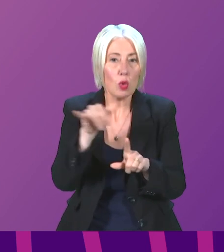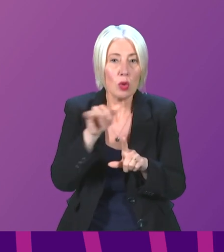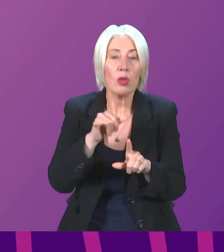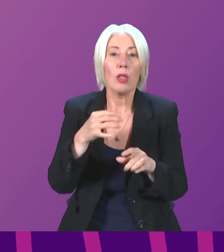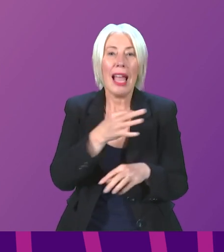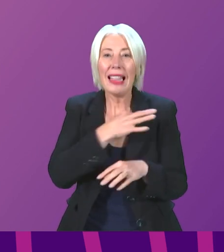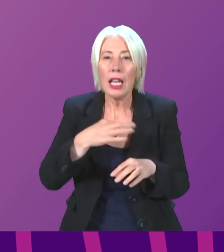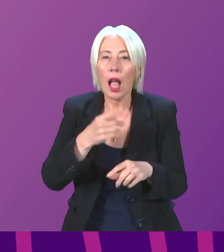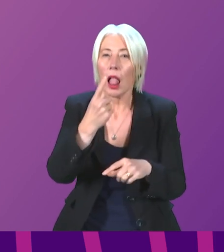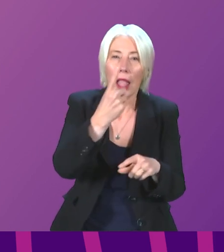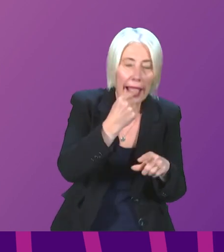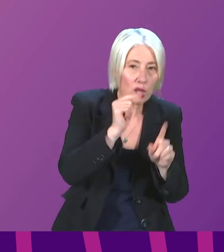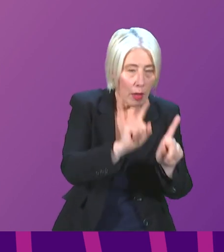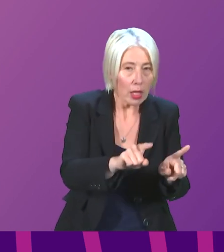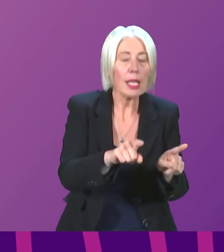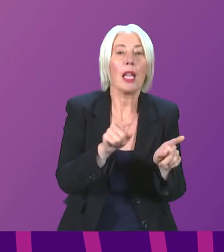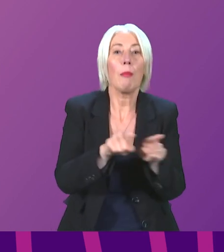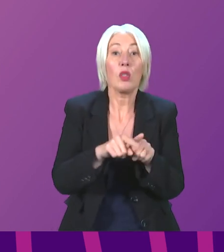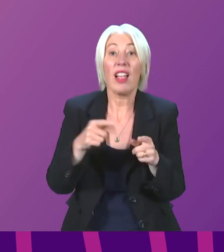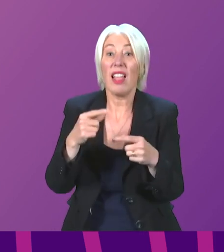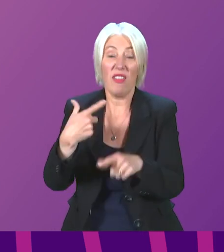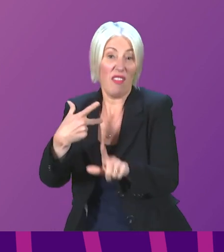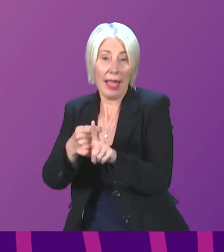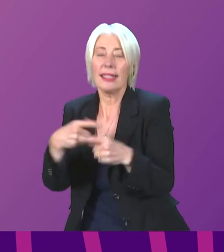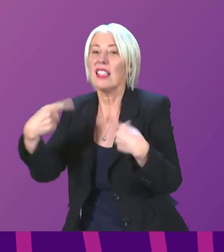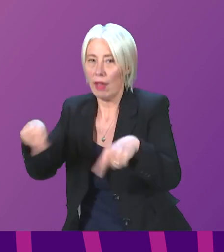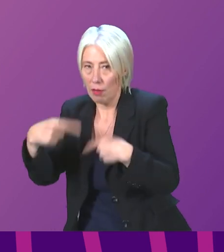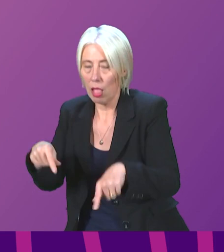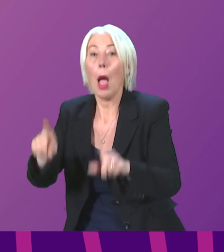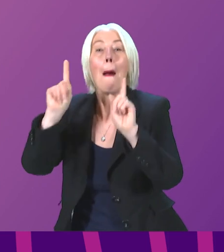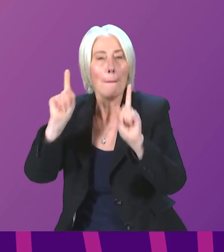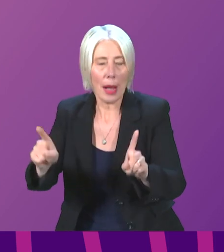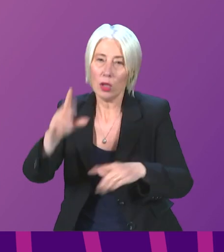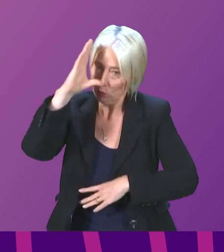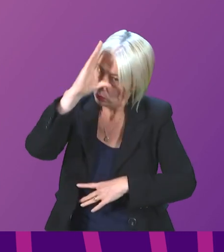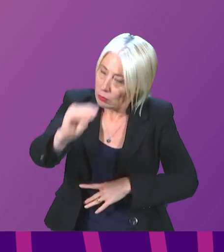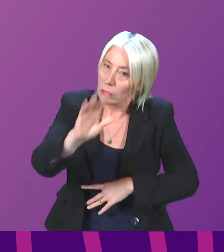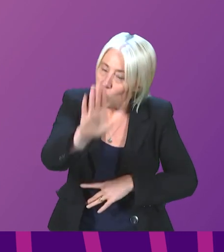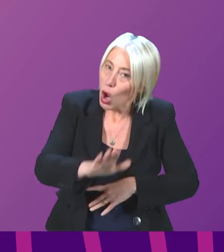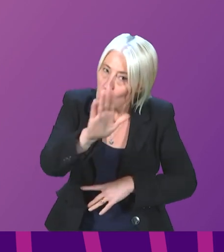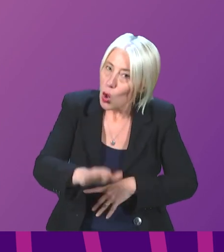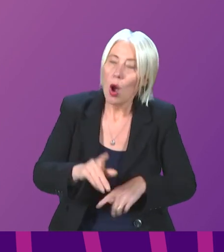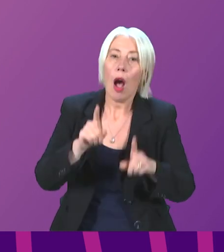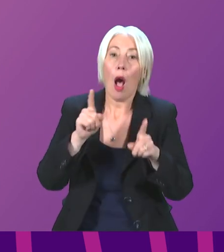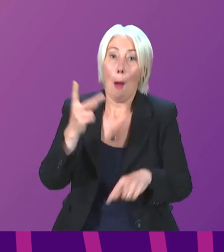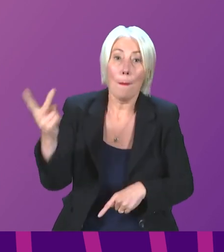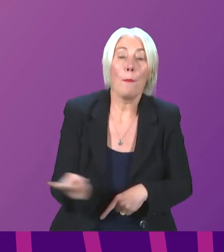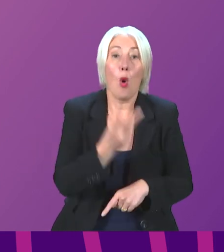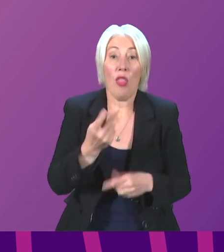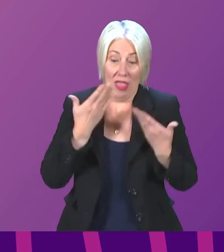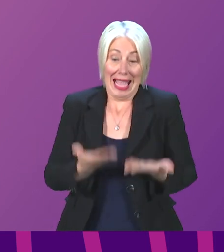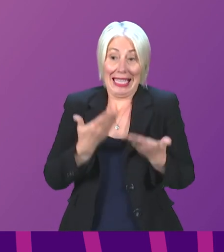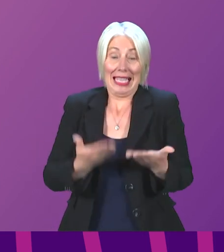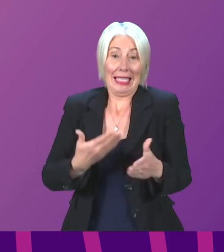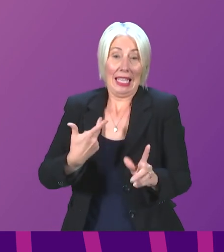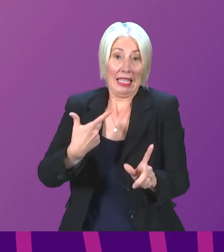eligibility, but also crucially on vaccine availability. However, I want to reassure the public that both the existing